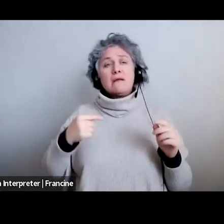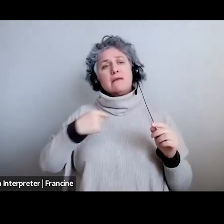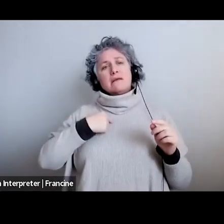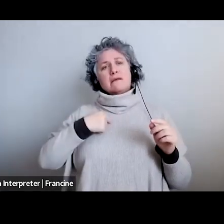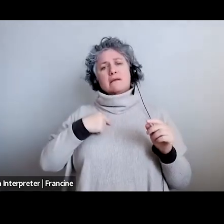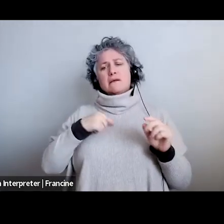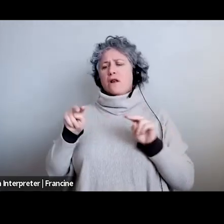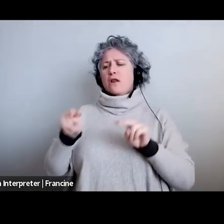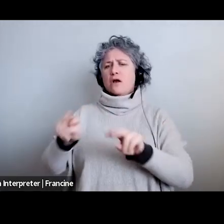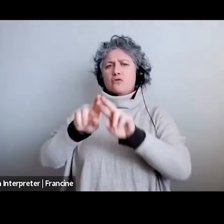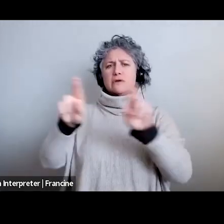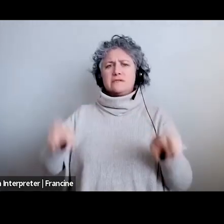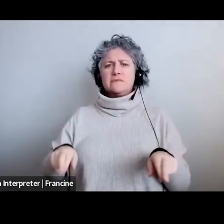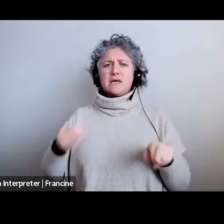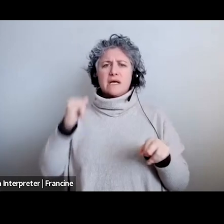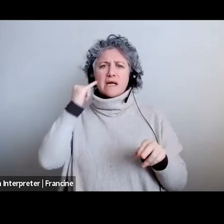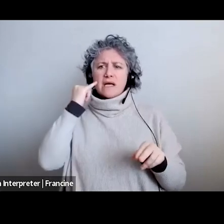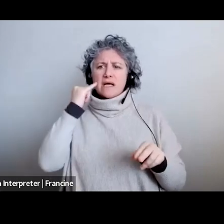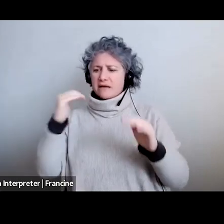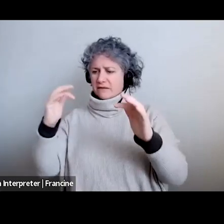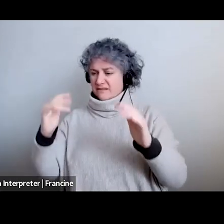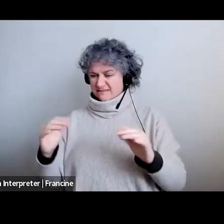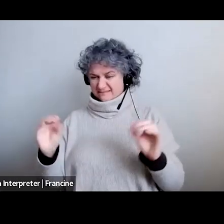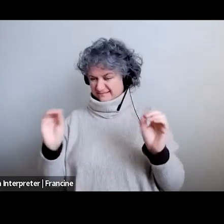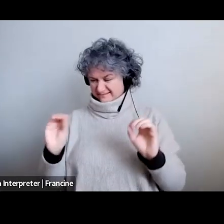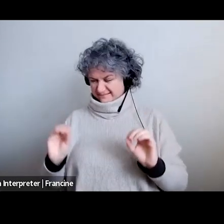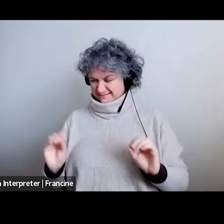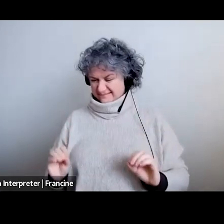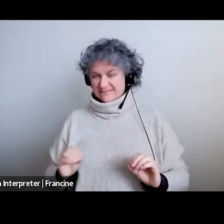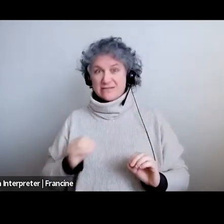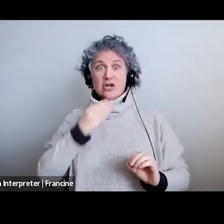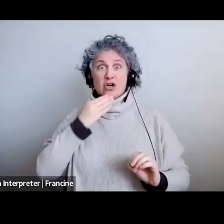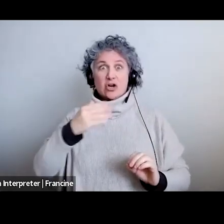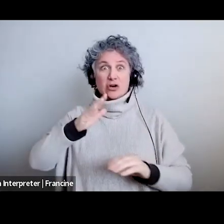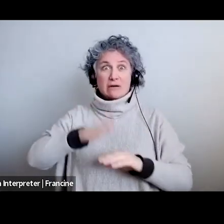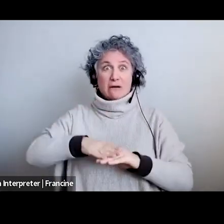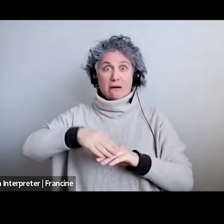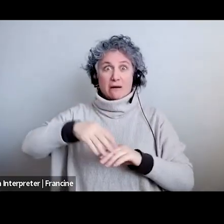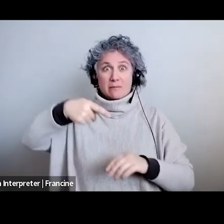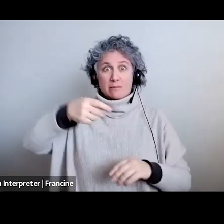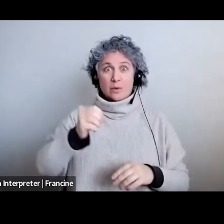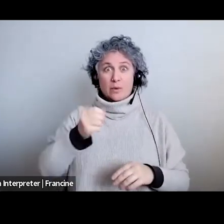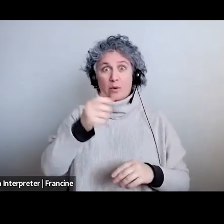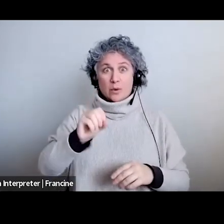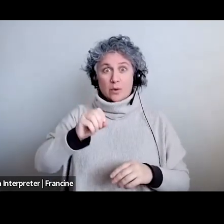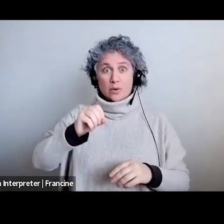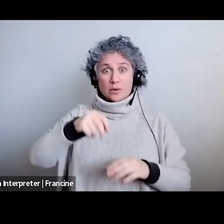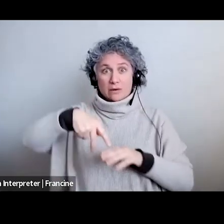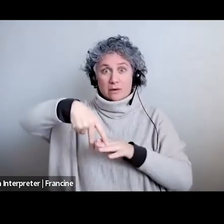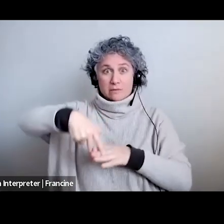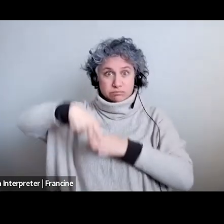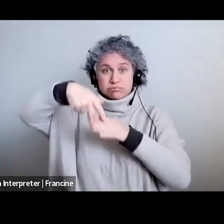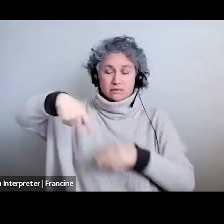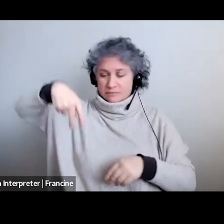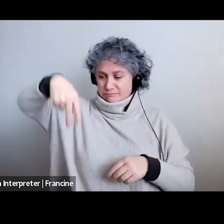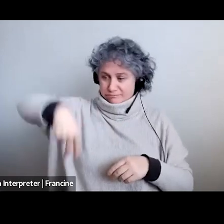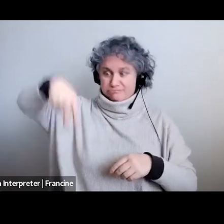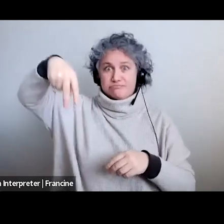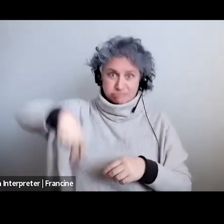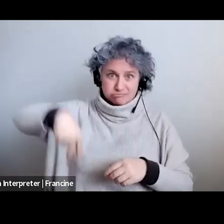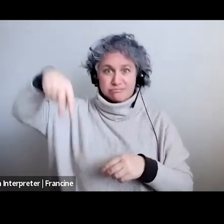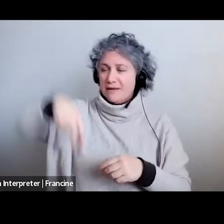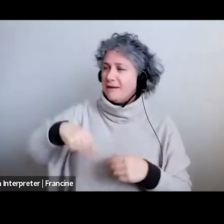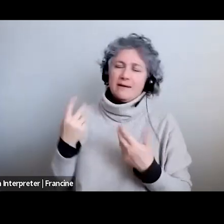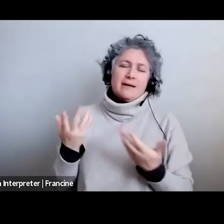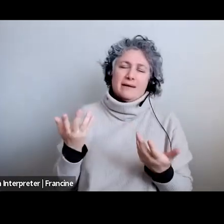nothing on it except good on a pogo stick and have that person in for tv or film for a lot but we're talking about a part in